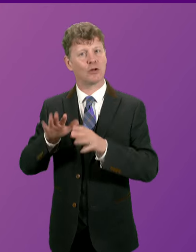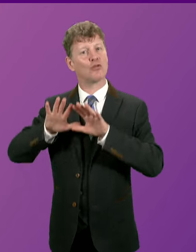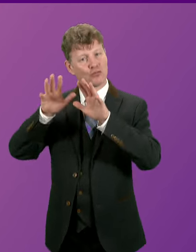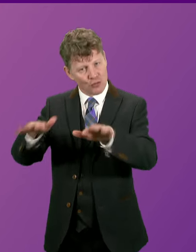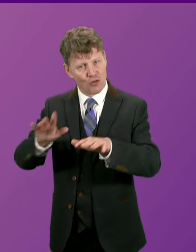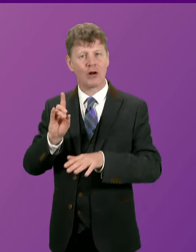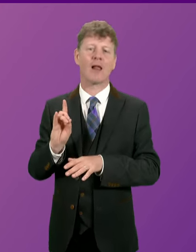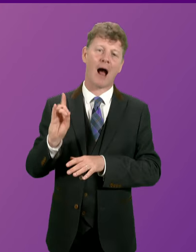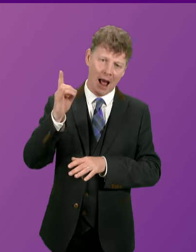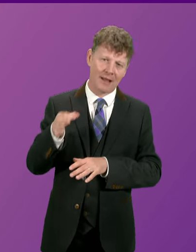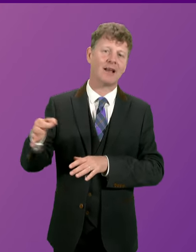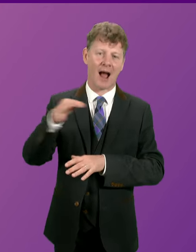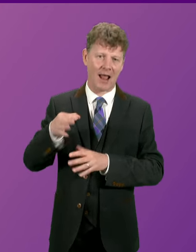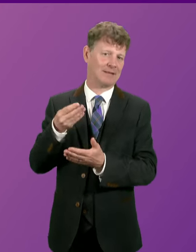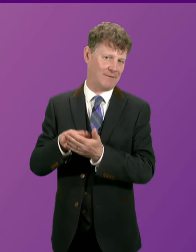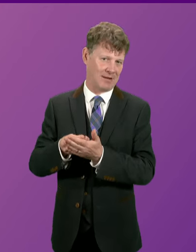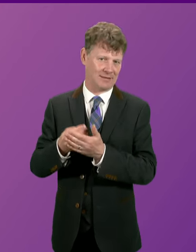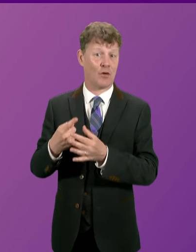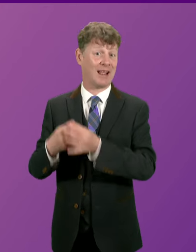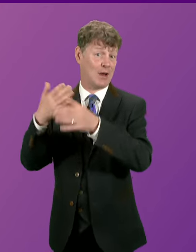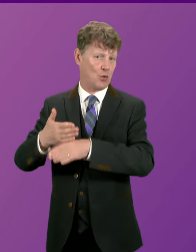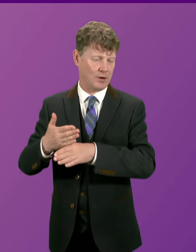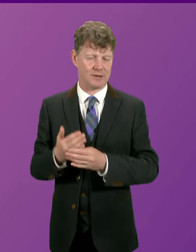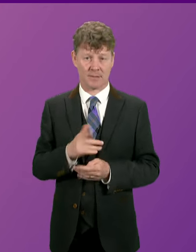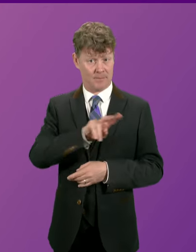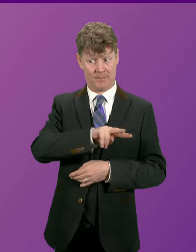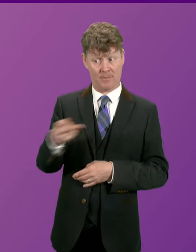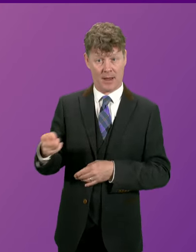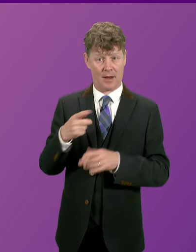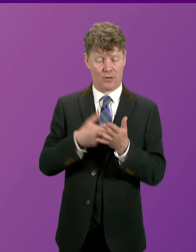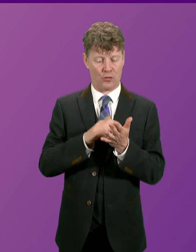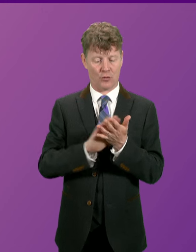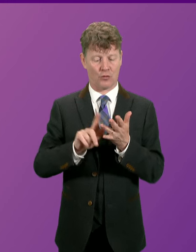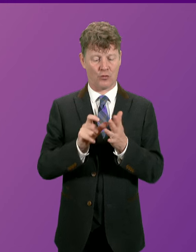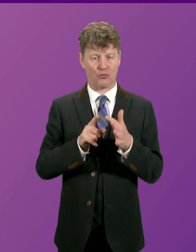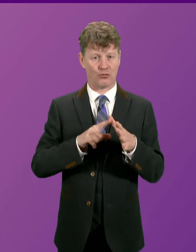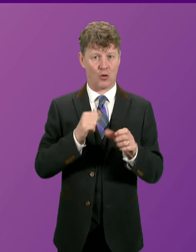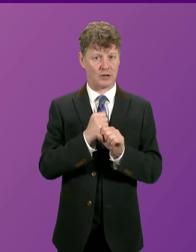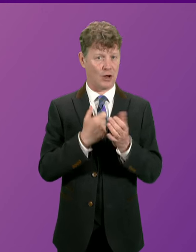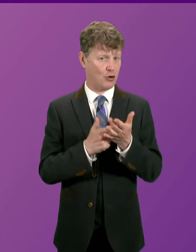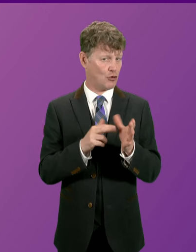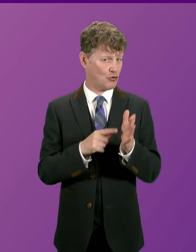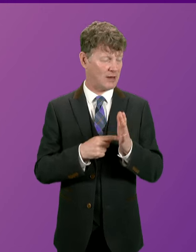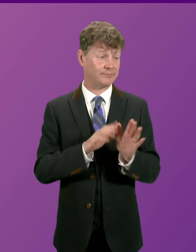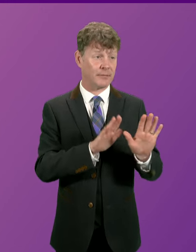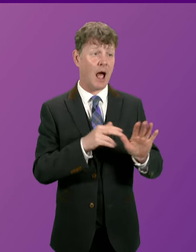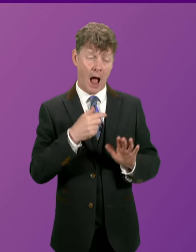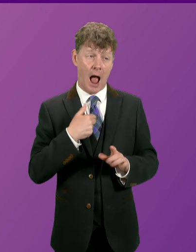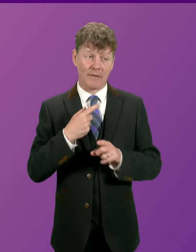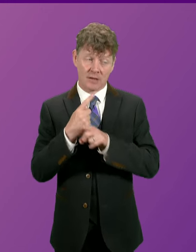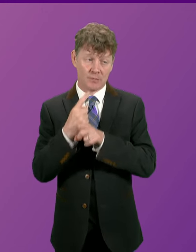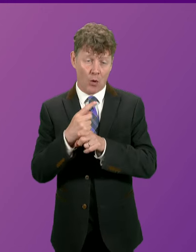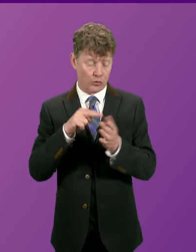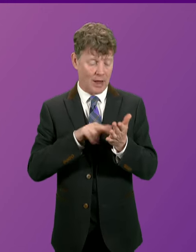Rural Affordable Homes for Key Workers Fund. Rhoda Grant. I have spoken to NHS Highland on